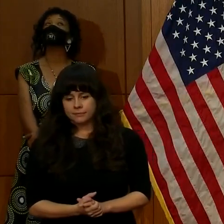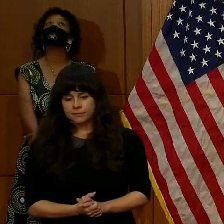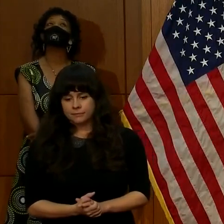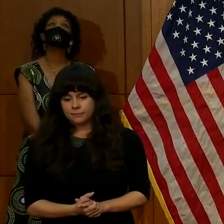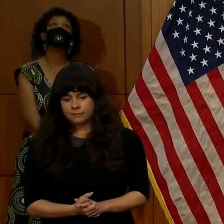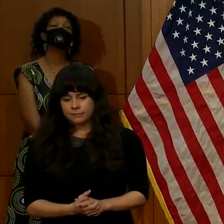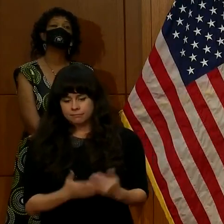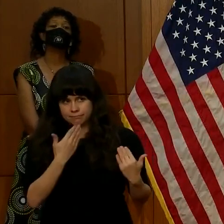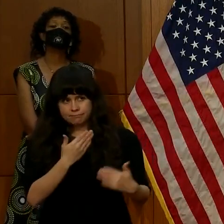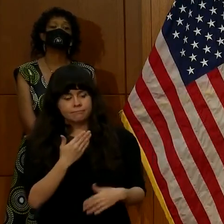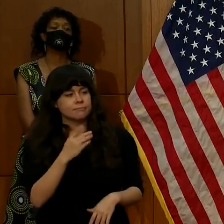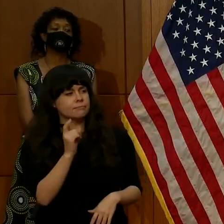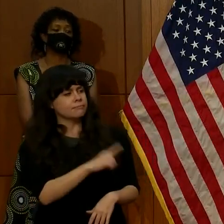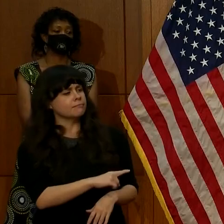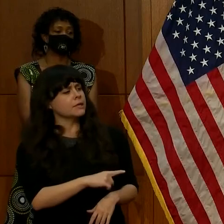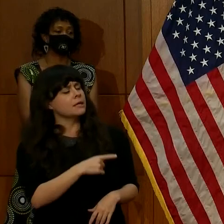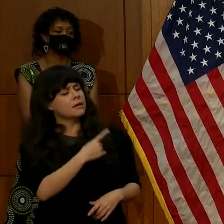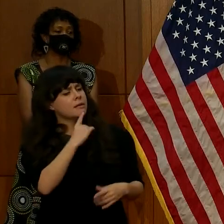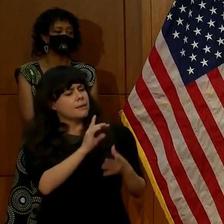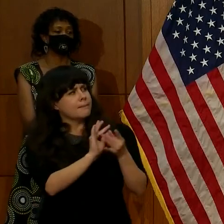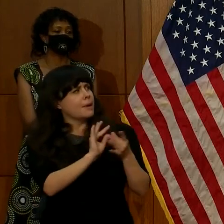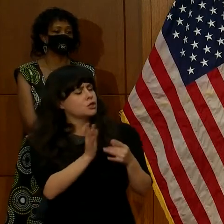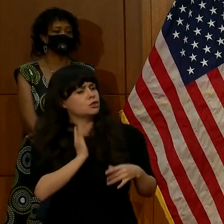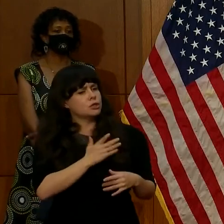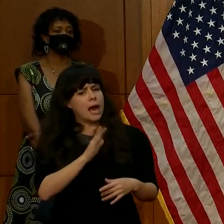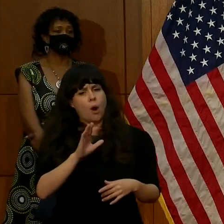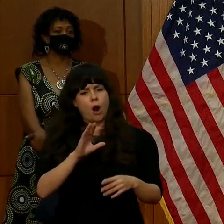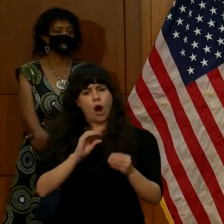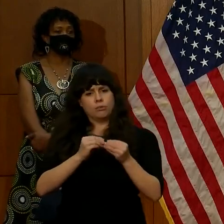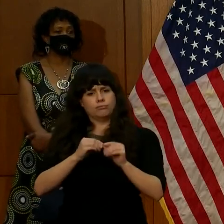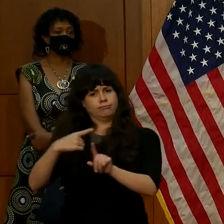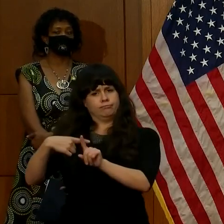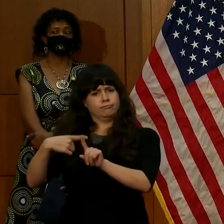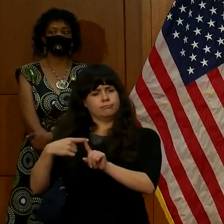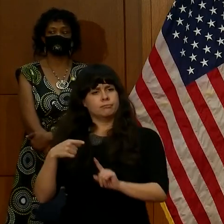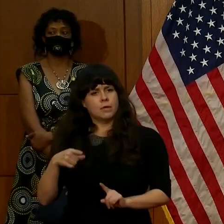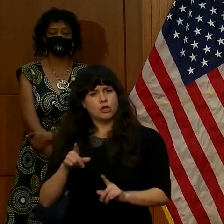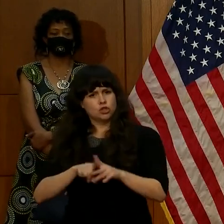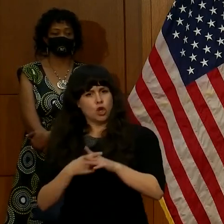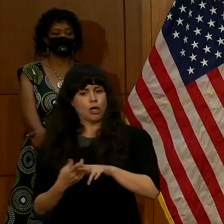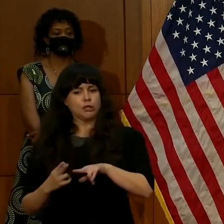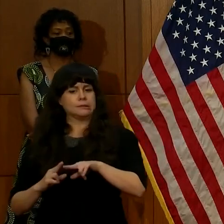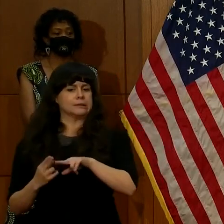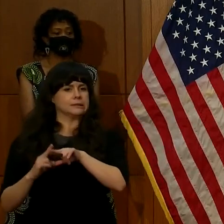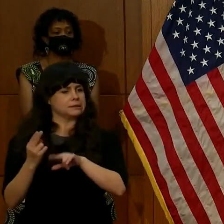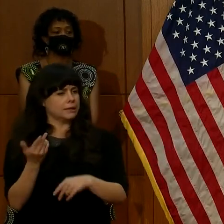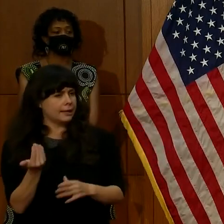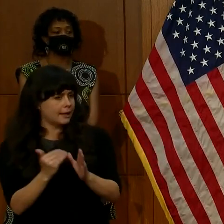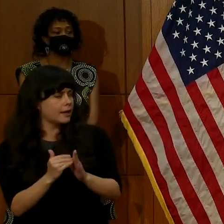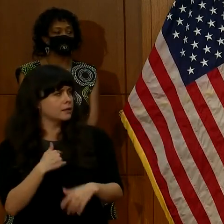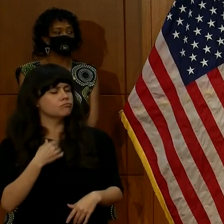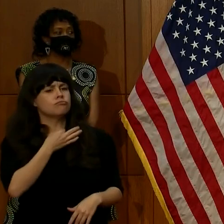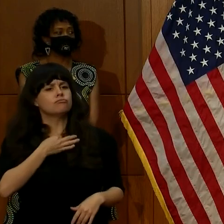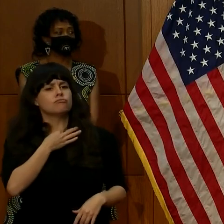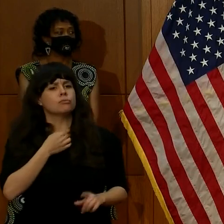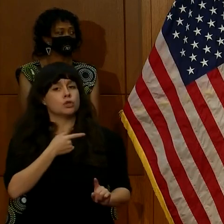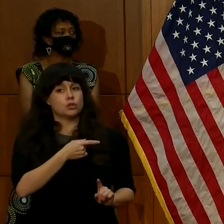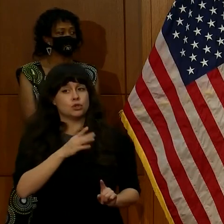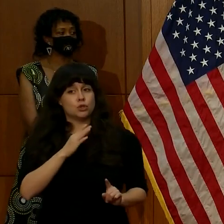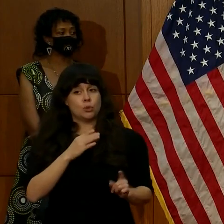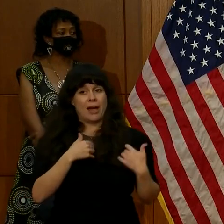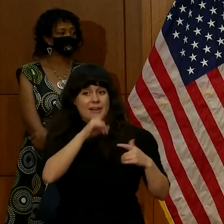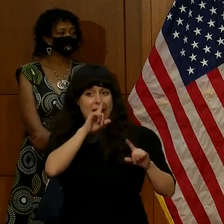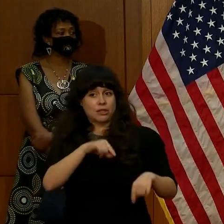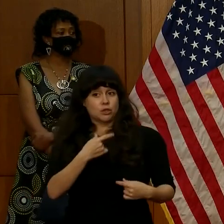You mentioned that our cases are starting to trend up again. I'm curious whether you have any insight as to